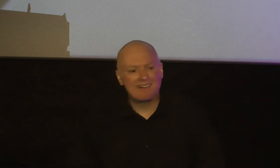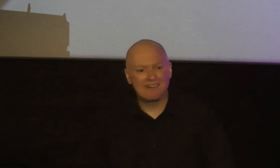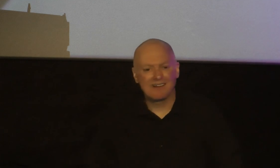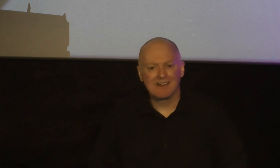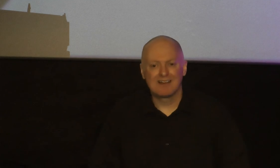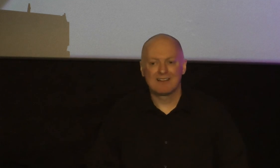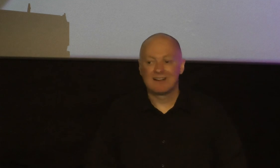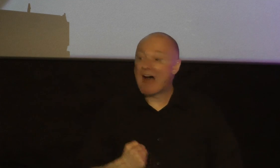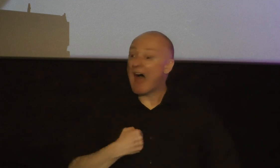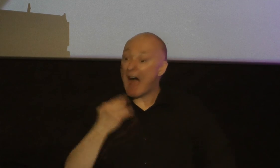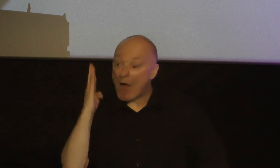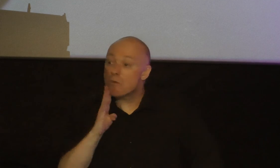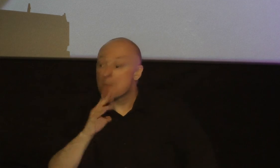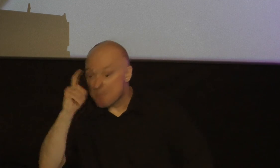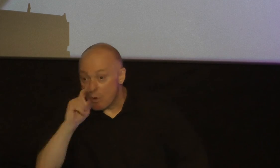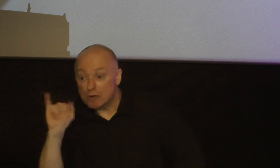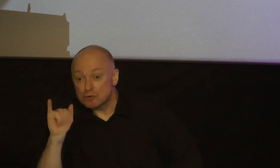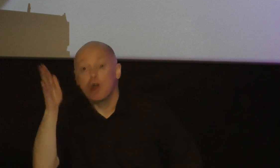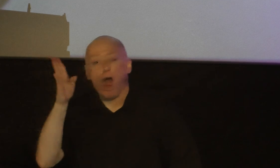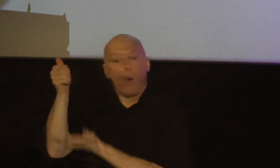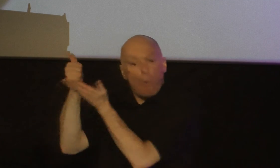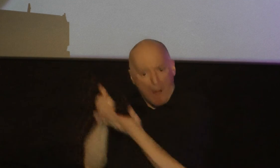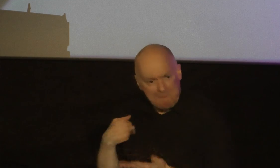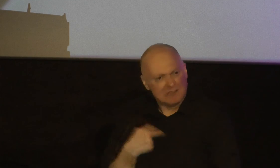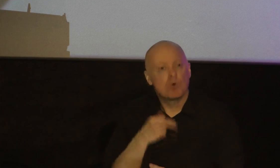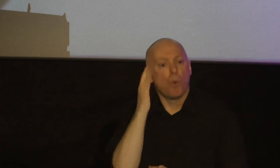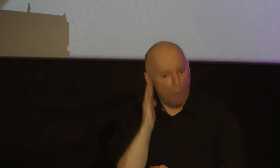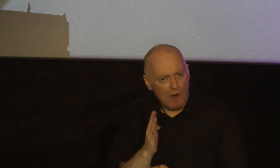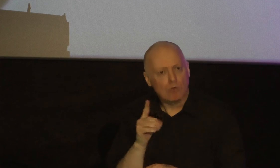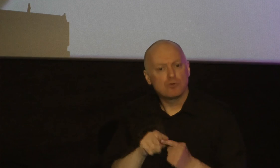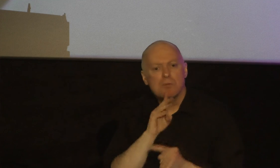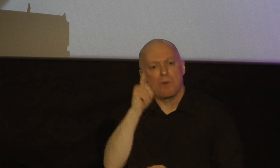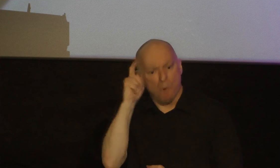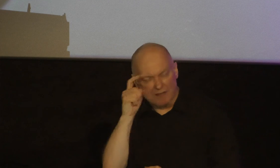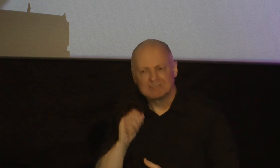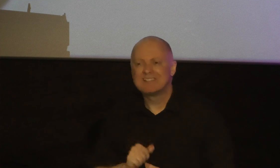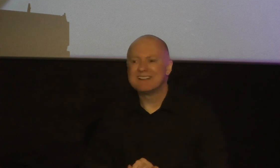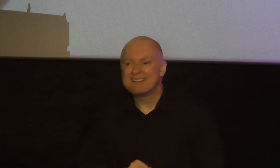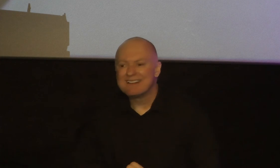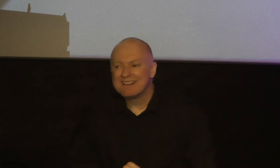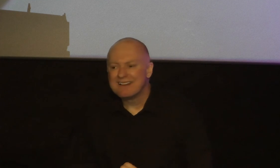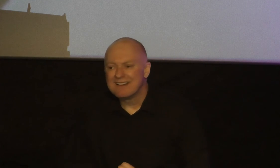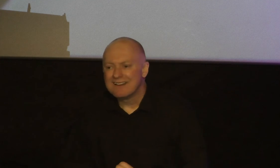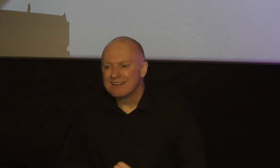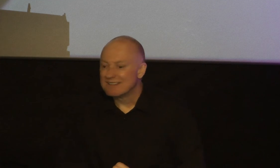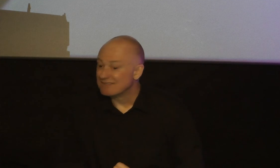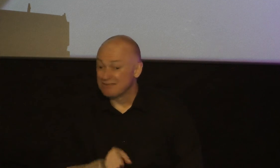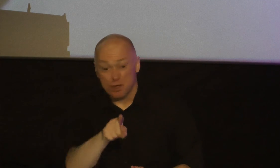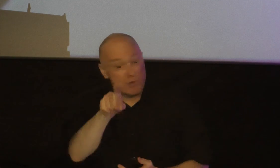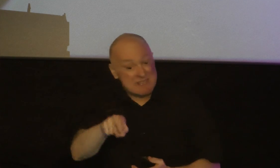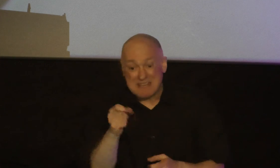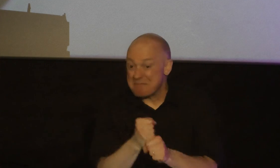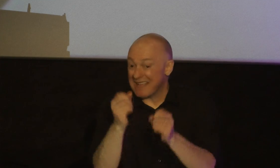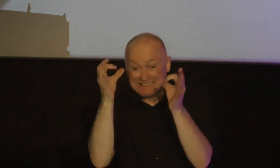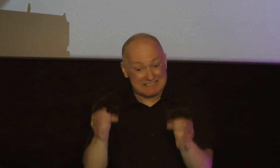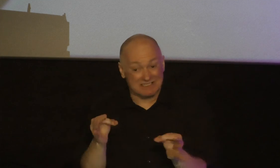I'm gonna be wise God's gonna help us to be wise we're gonna make a decision today to abide in Jesus Christ